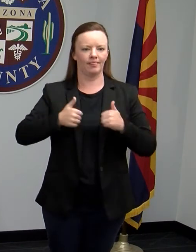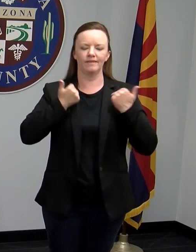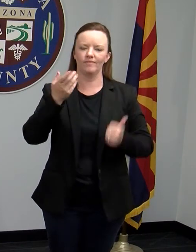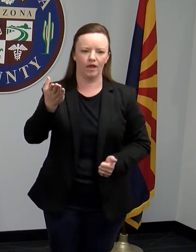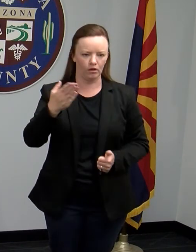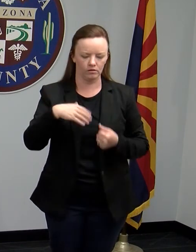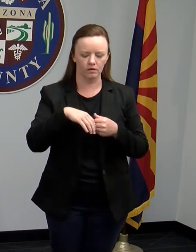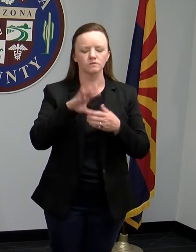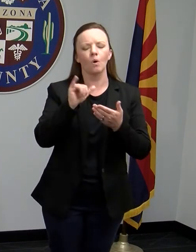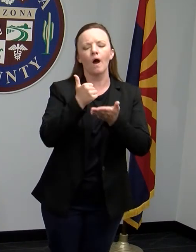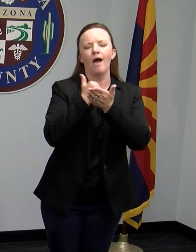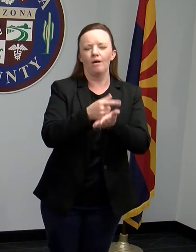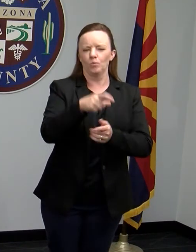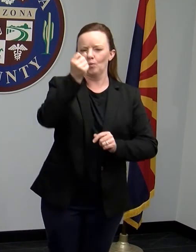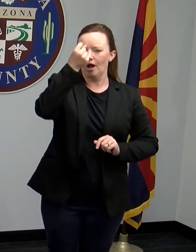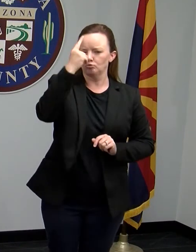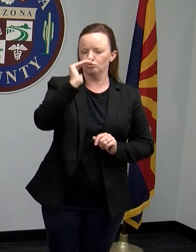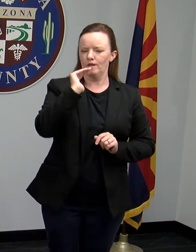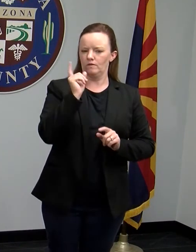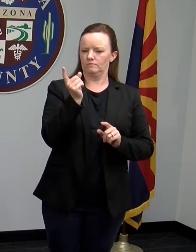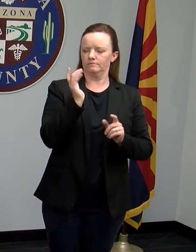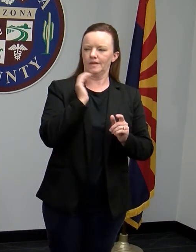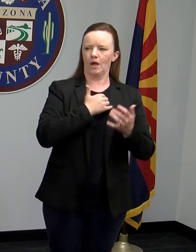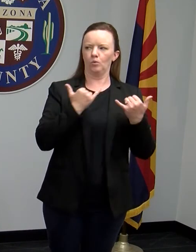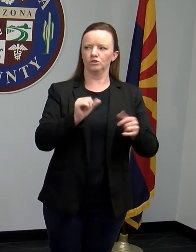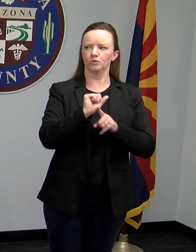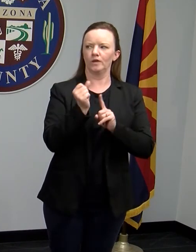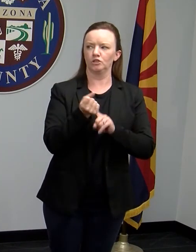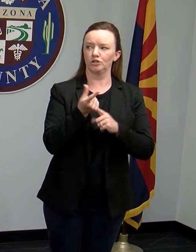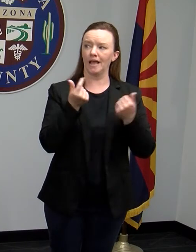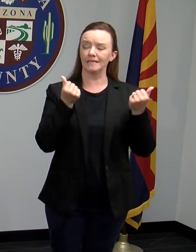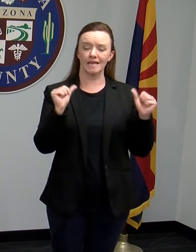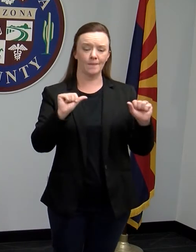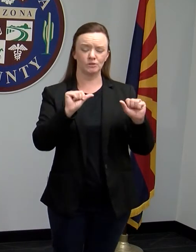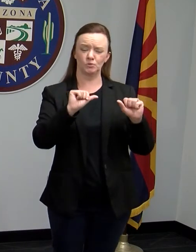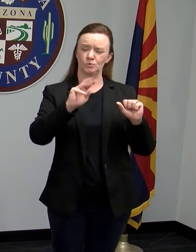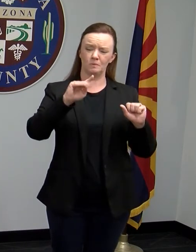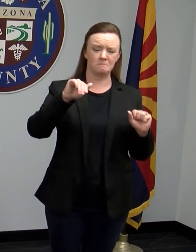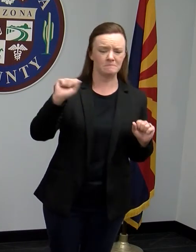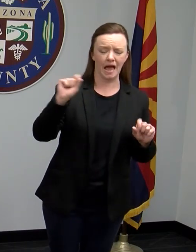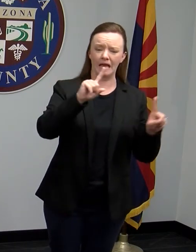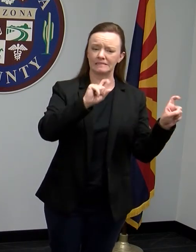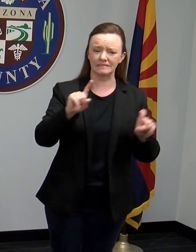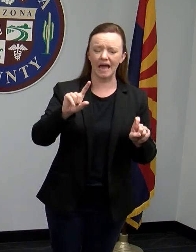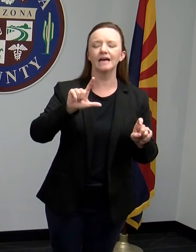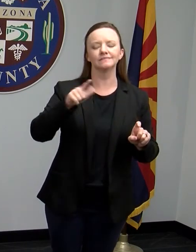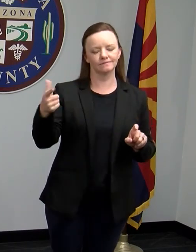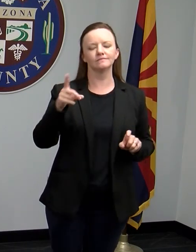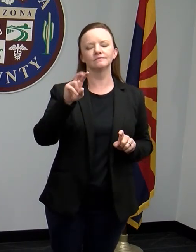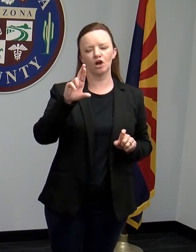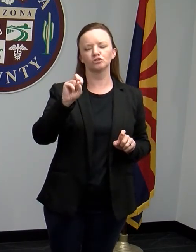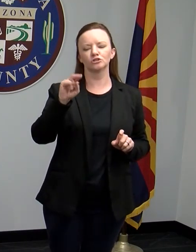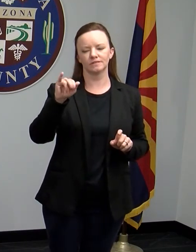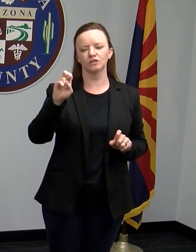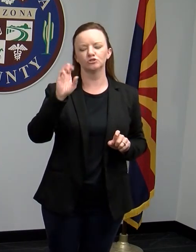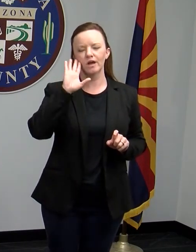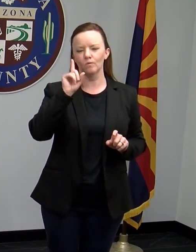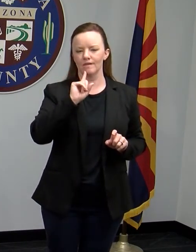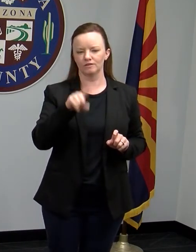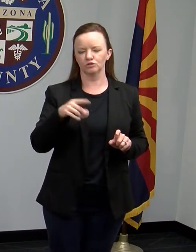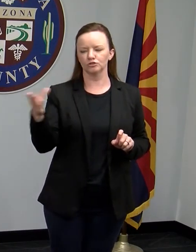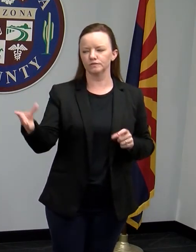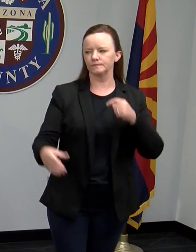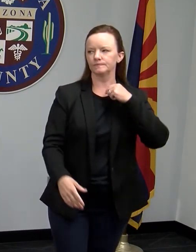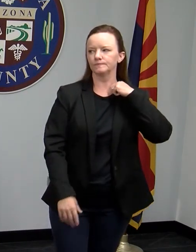where we are on this. And is there an attempt to mass test? Dr. Sonenschein will answer that part of the question.